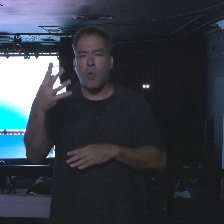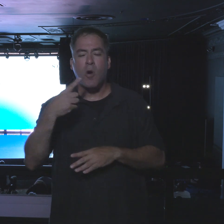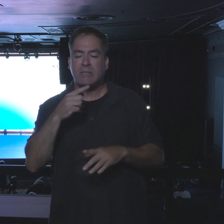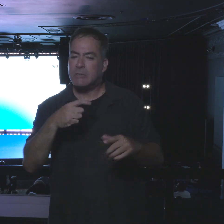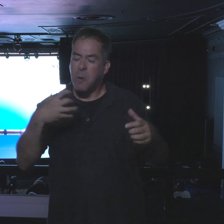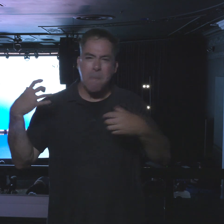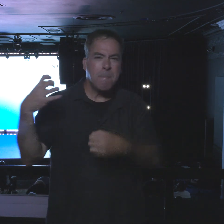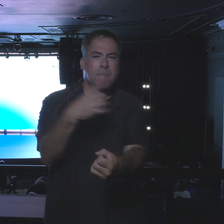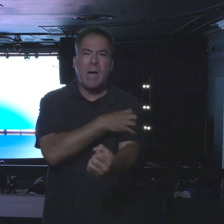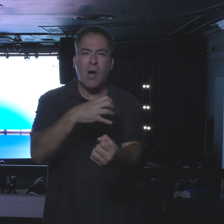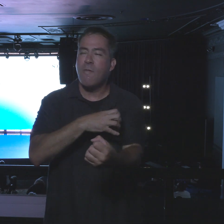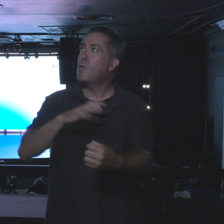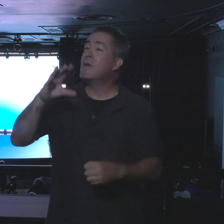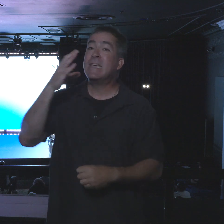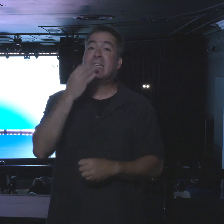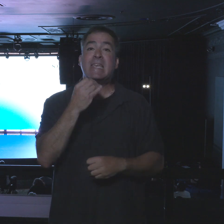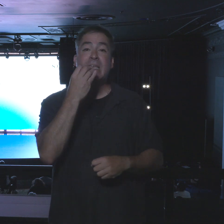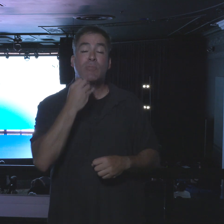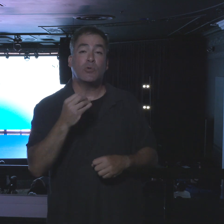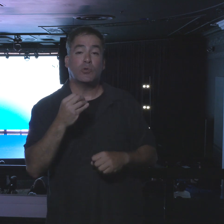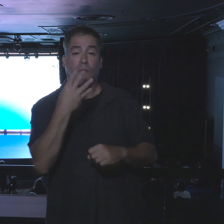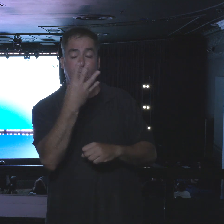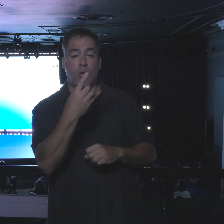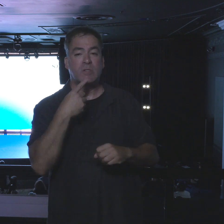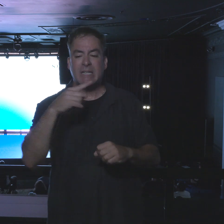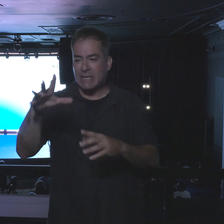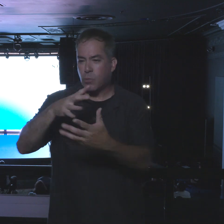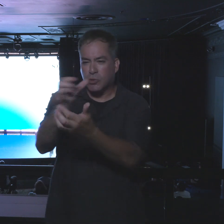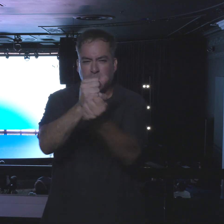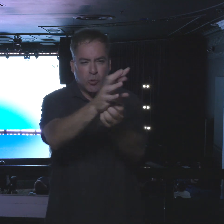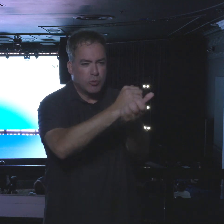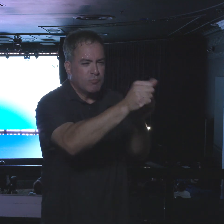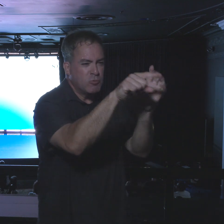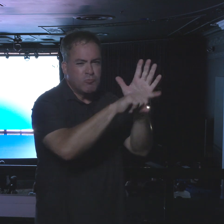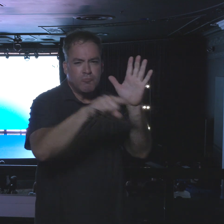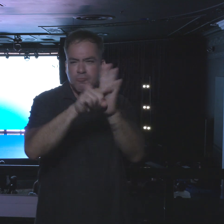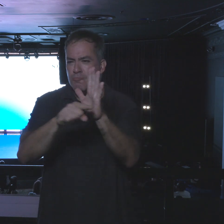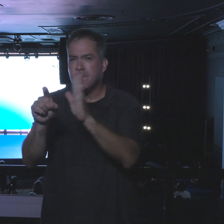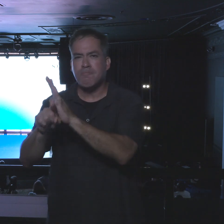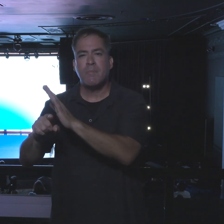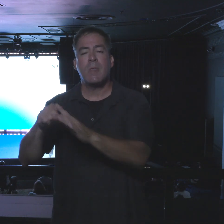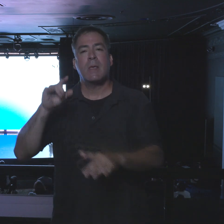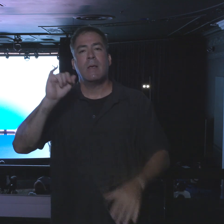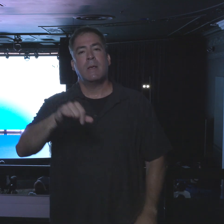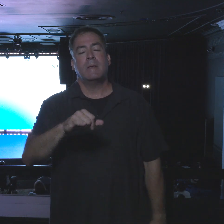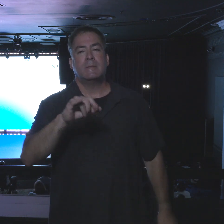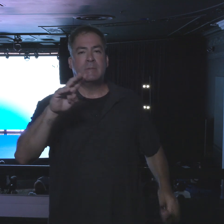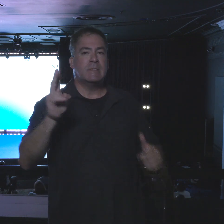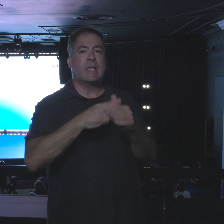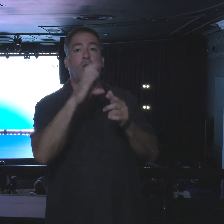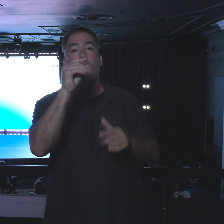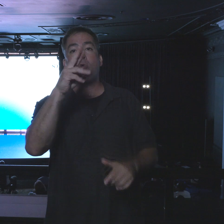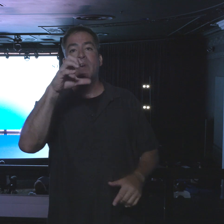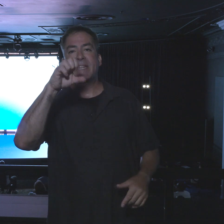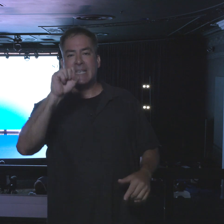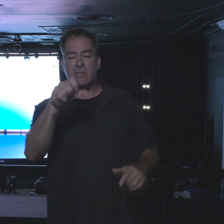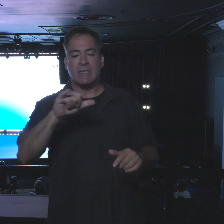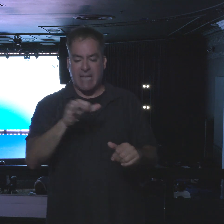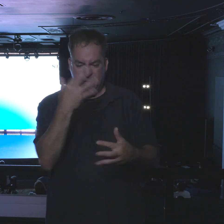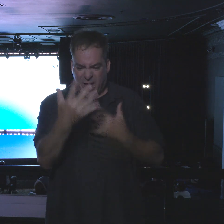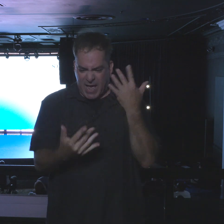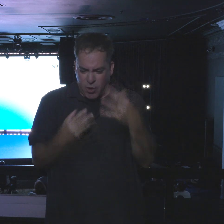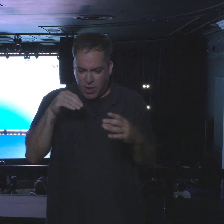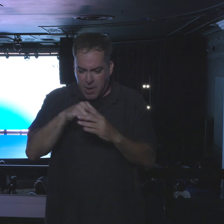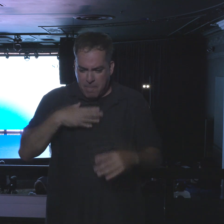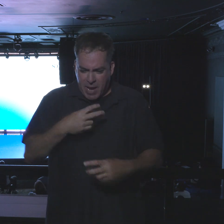-edged sword. Hebrews 4, 12. It demolishes strongholds. 2 Corinthians 10, 5. It's a fire. Shut up in my